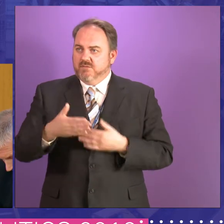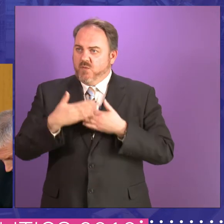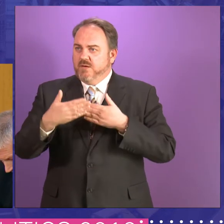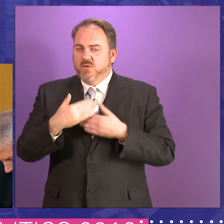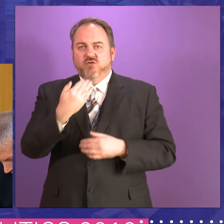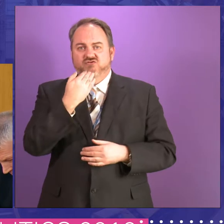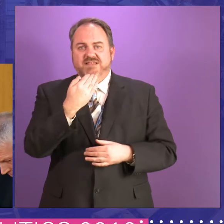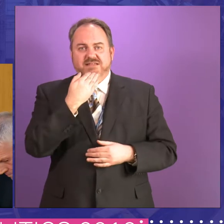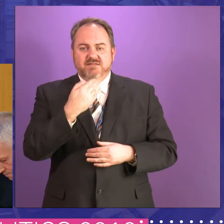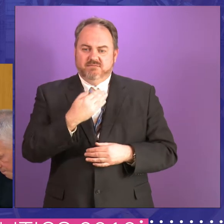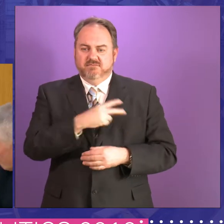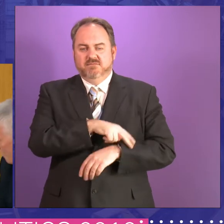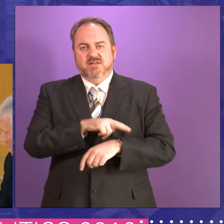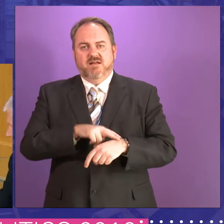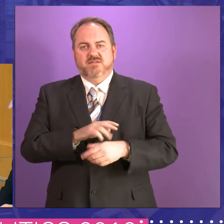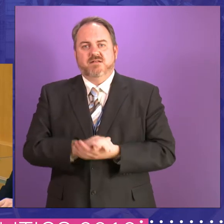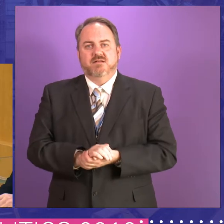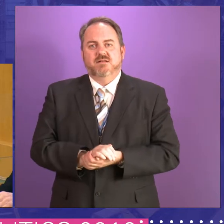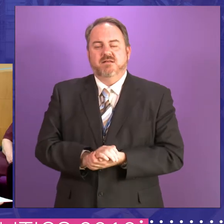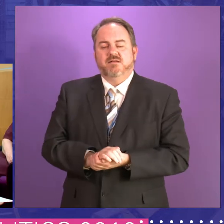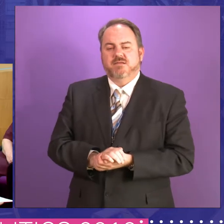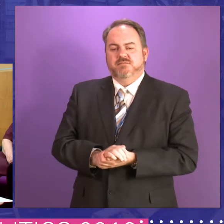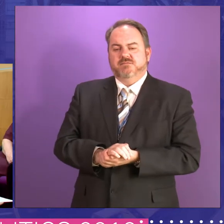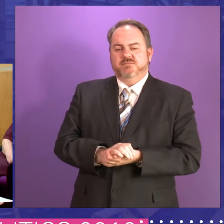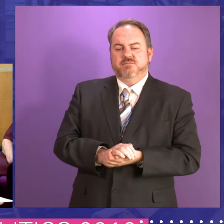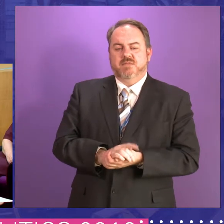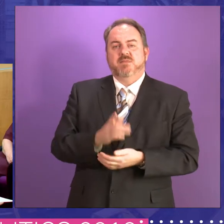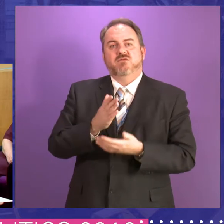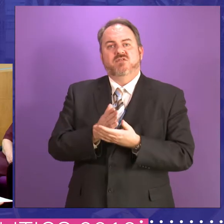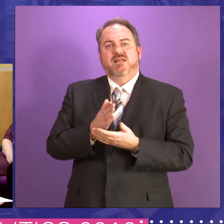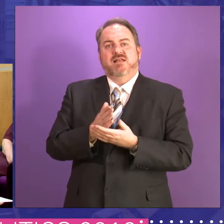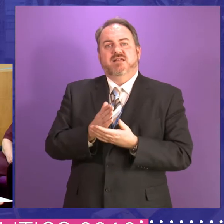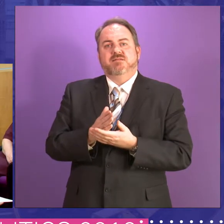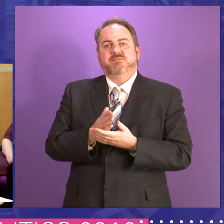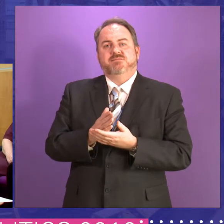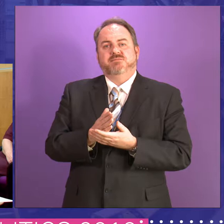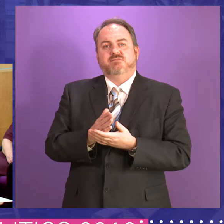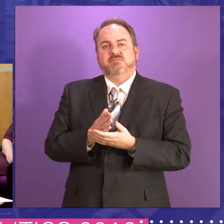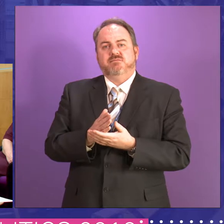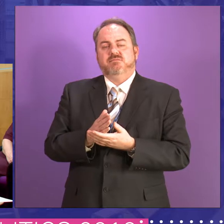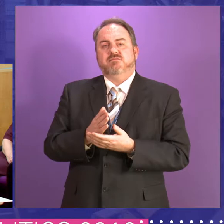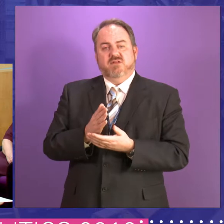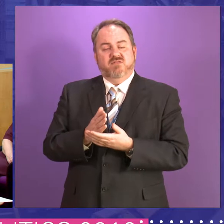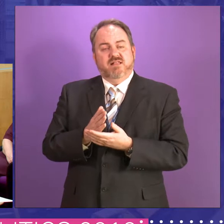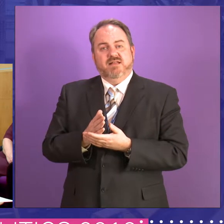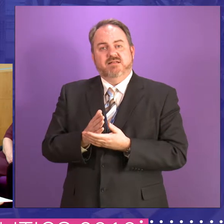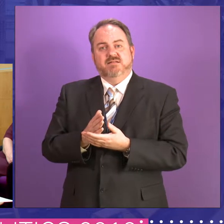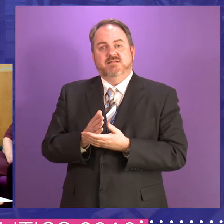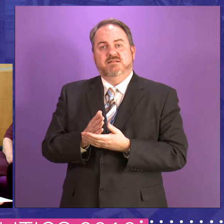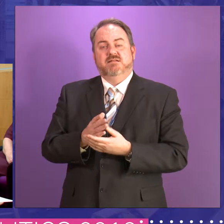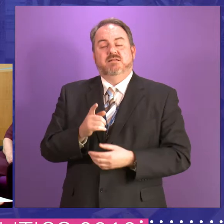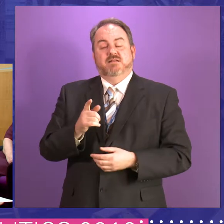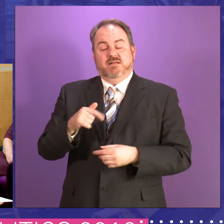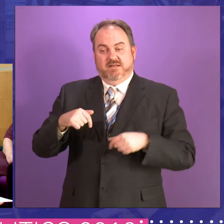you were talking about the, the hemicycle with, with George, it was a much more closed, um, uh,